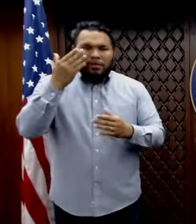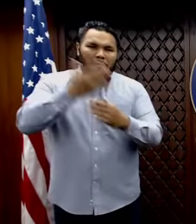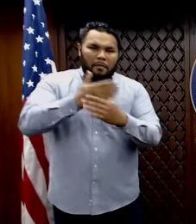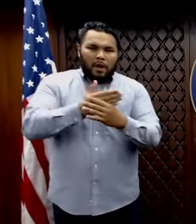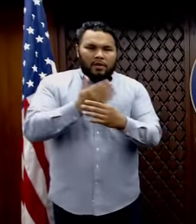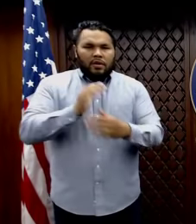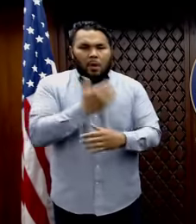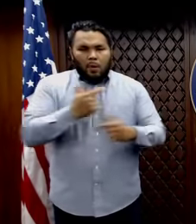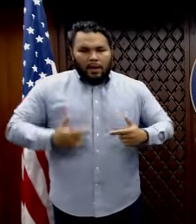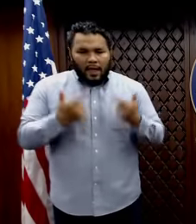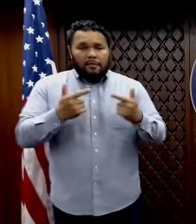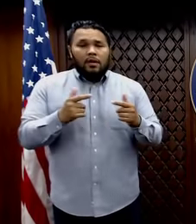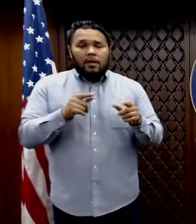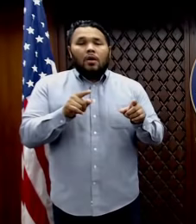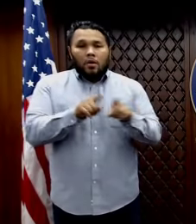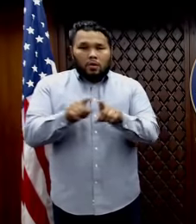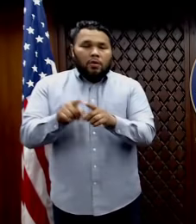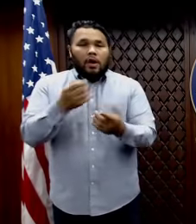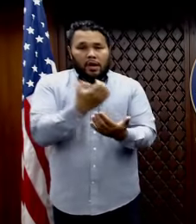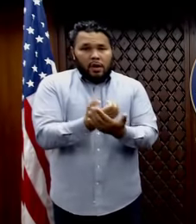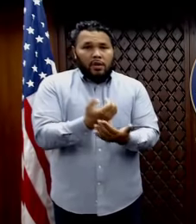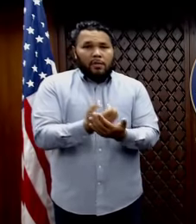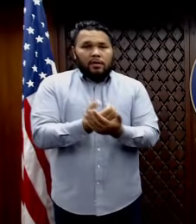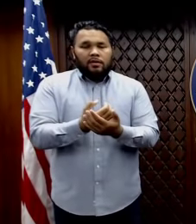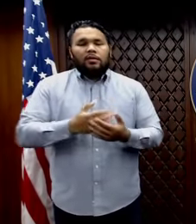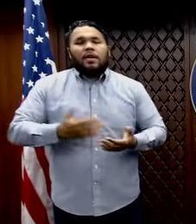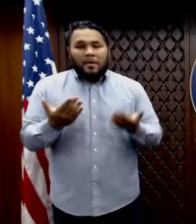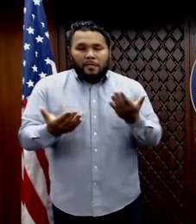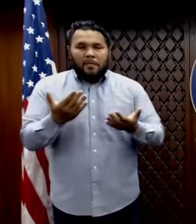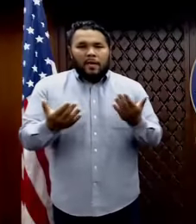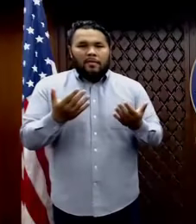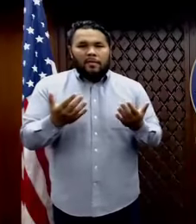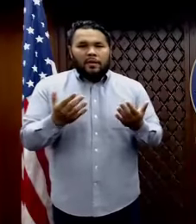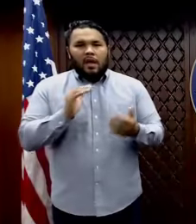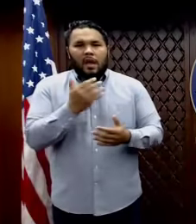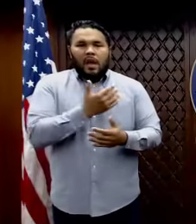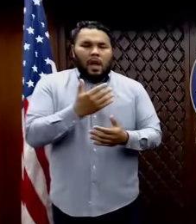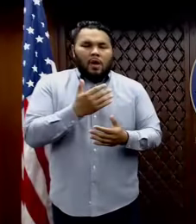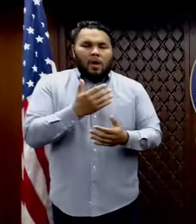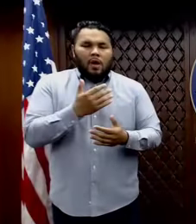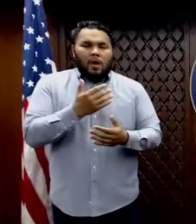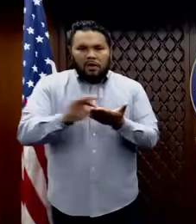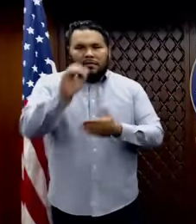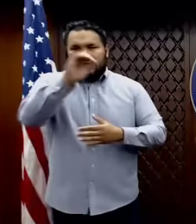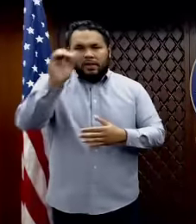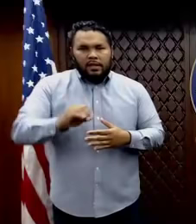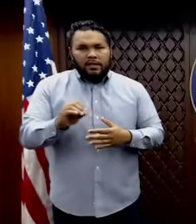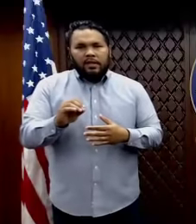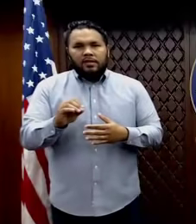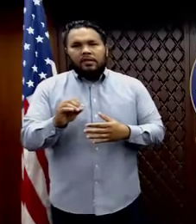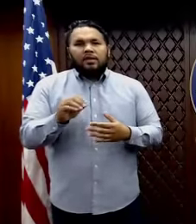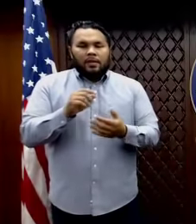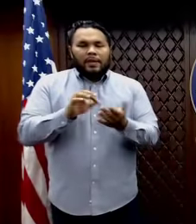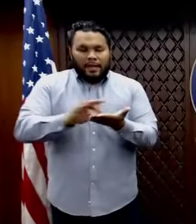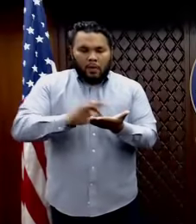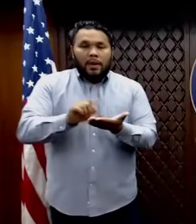economy. It may have seemed out of proportion to the numbers we saw late last week. However, as we were